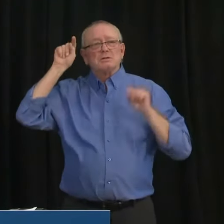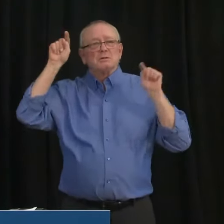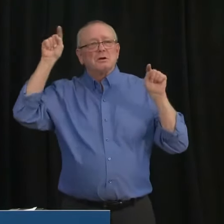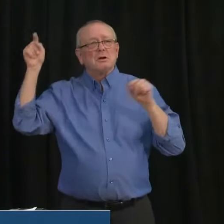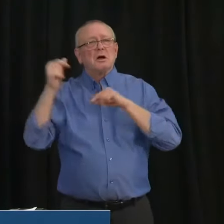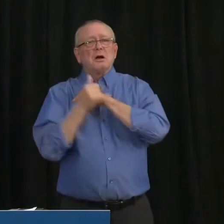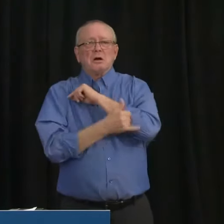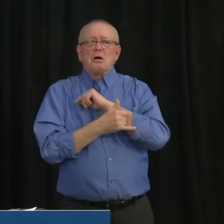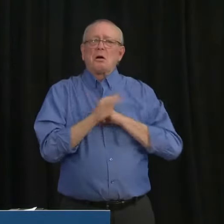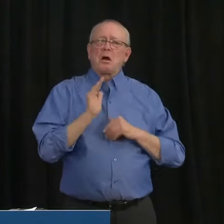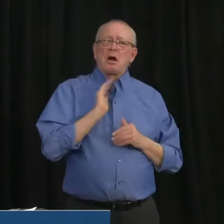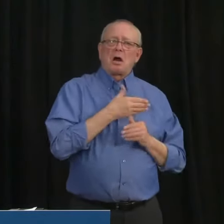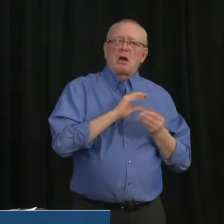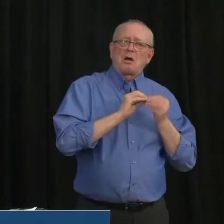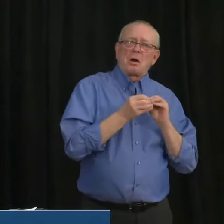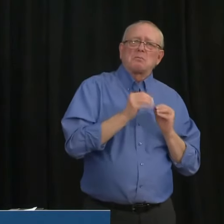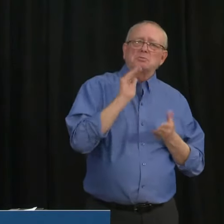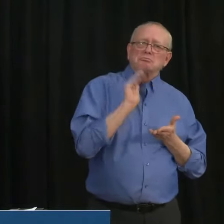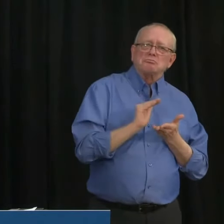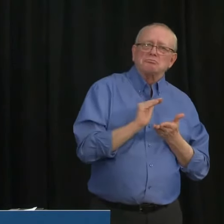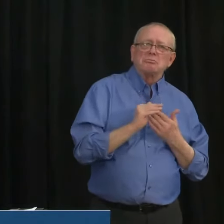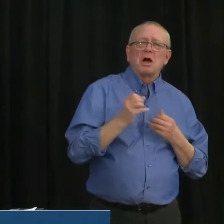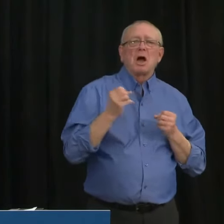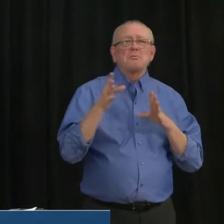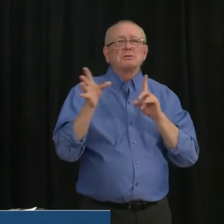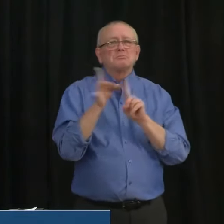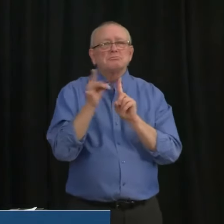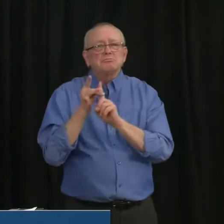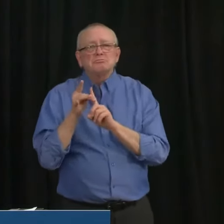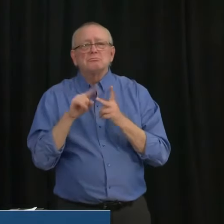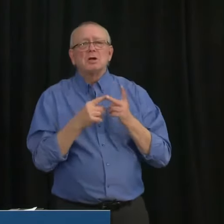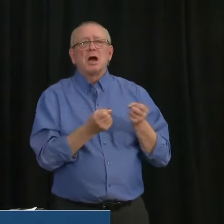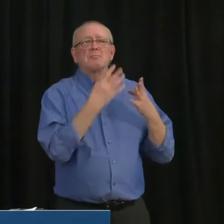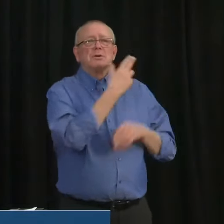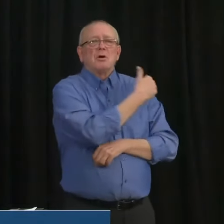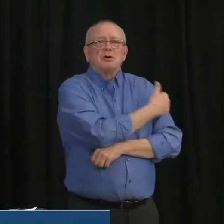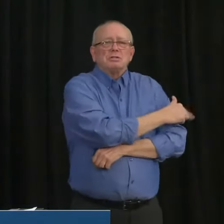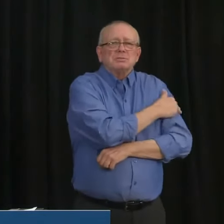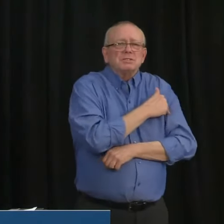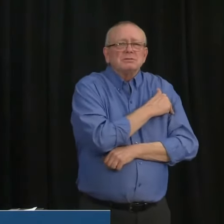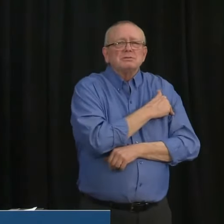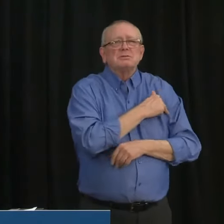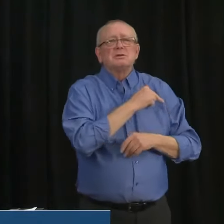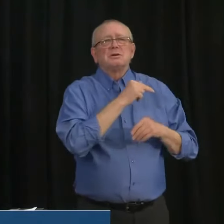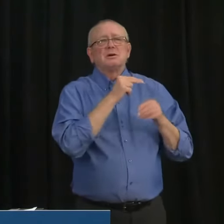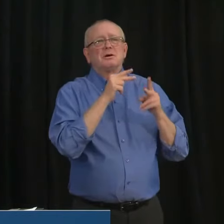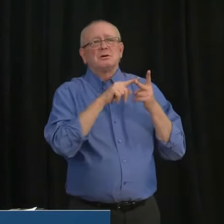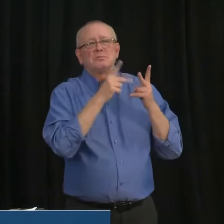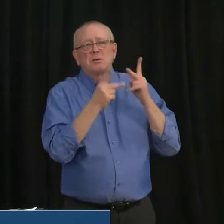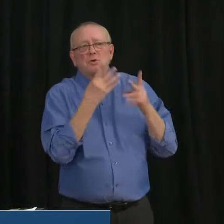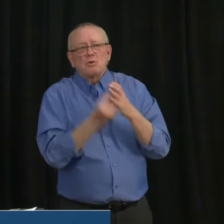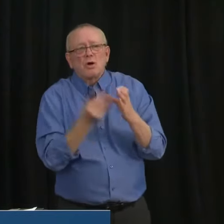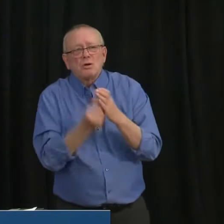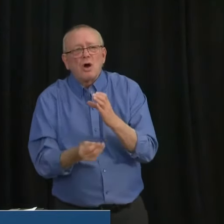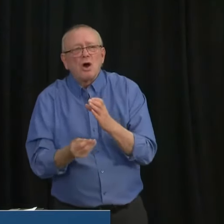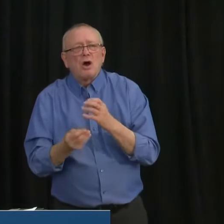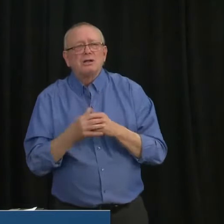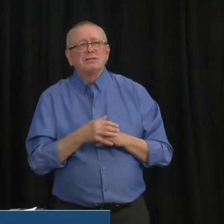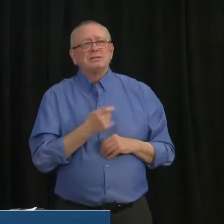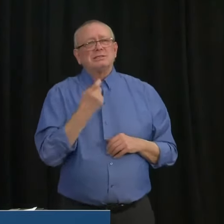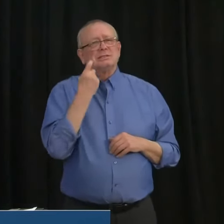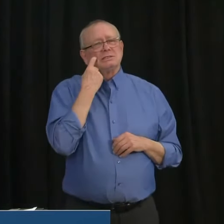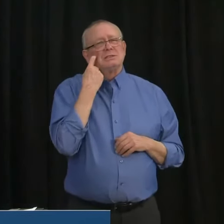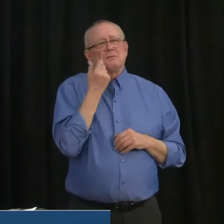hospitalizations, ICU admissions, and COVID-related fatalities. Obviously, in the past few weeks, we've seen a significant increase in